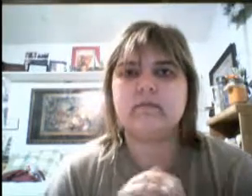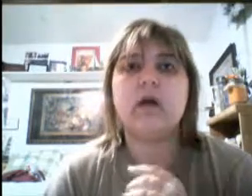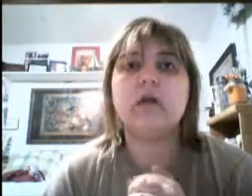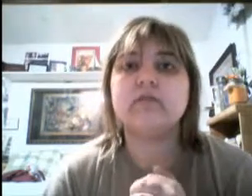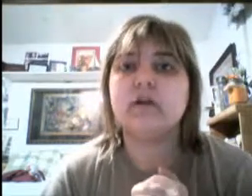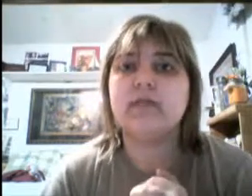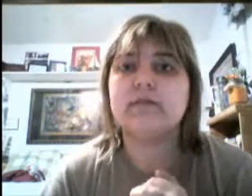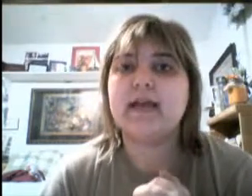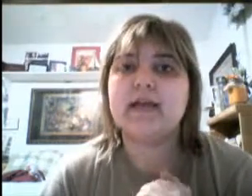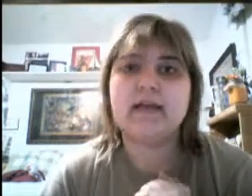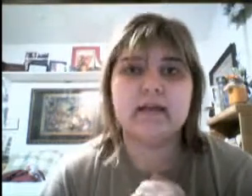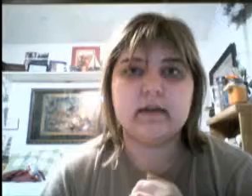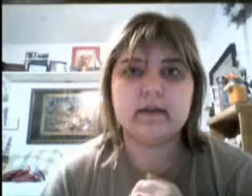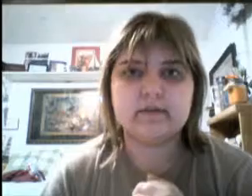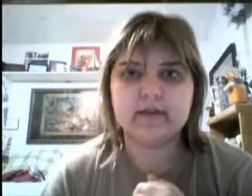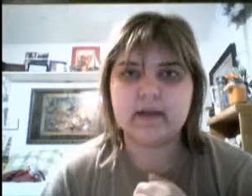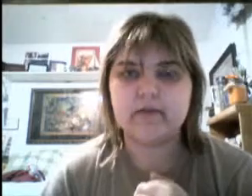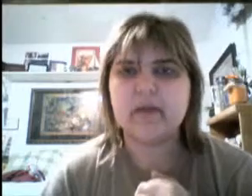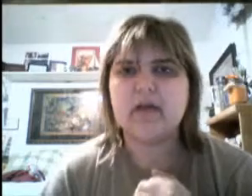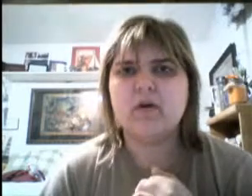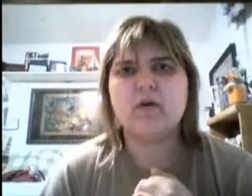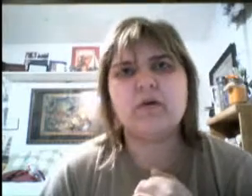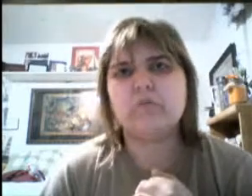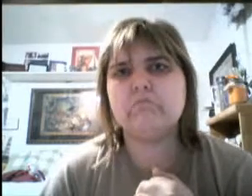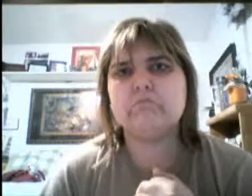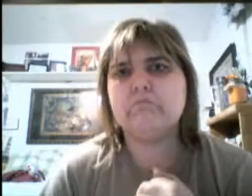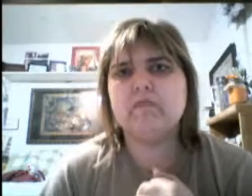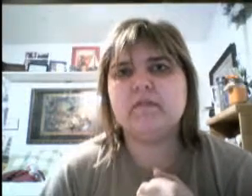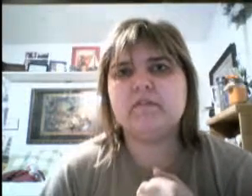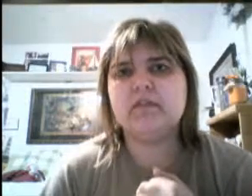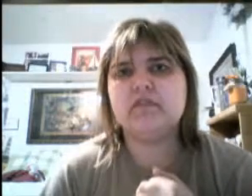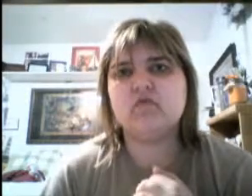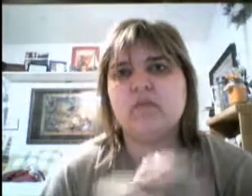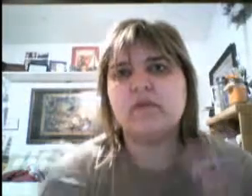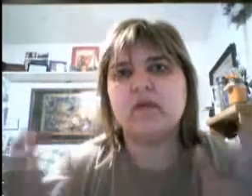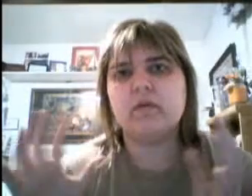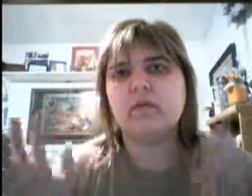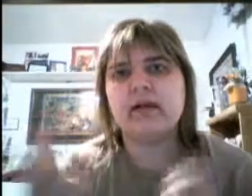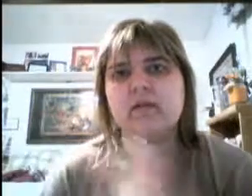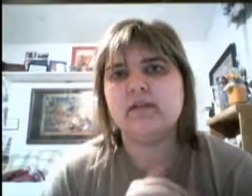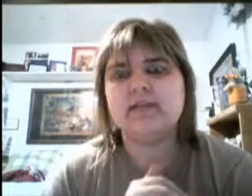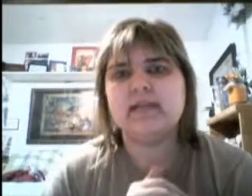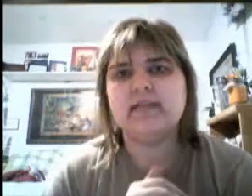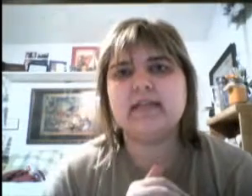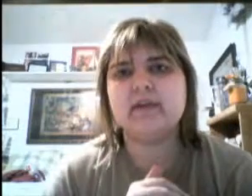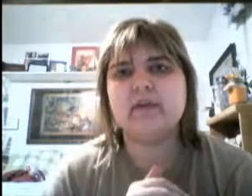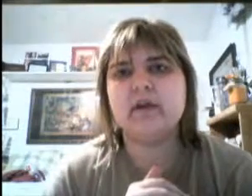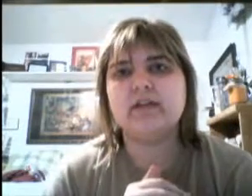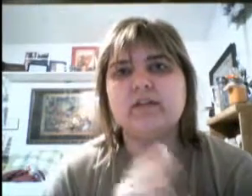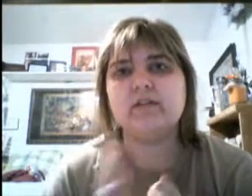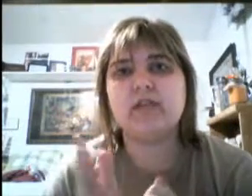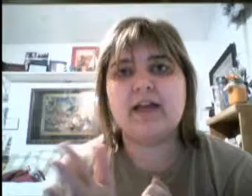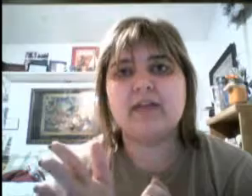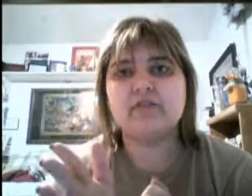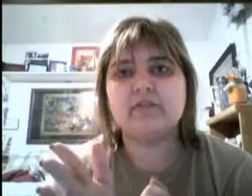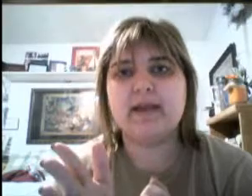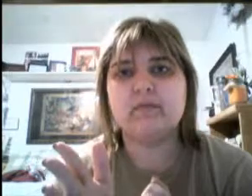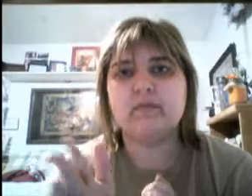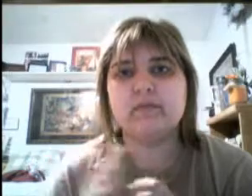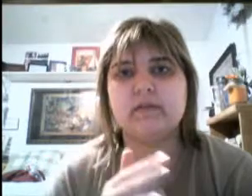I'll talk about that in another video. Um, if it's pretty short, maybe I'll combine all these things. I don't know. I just knew the live-action panel was